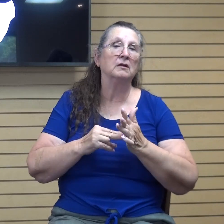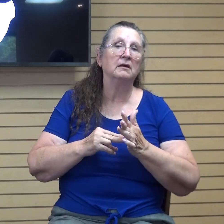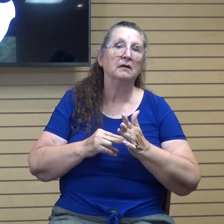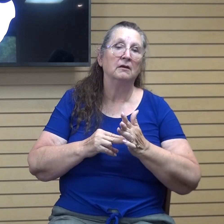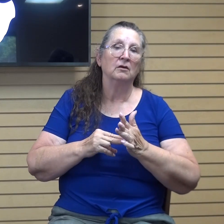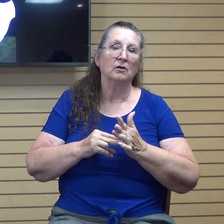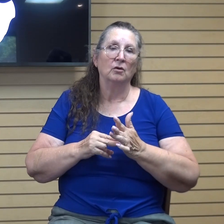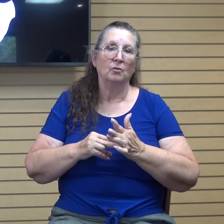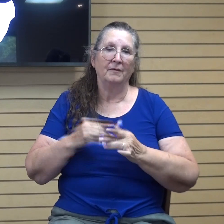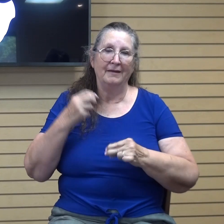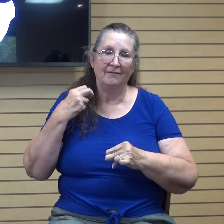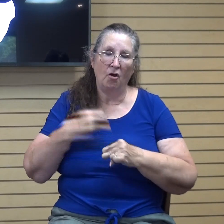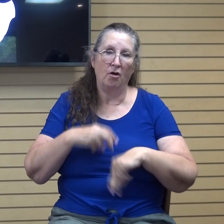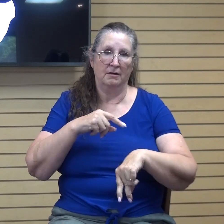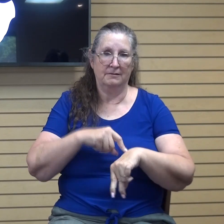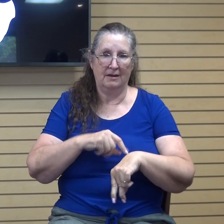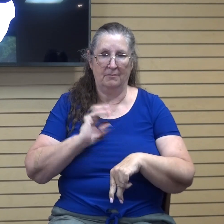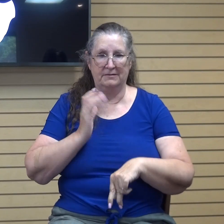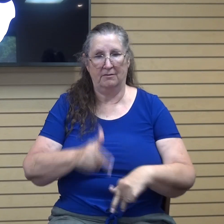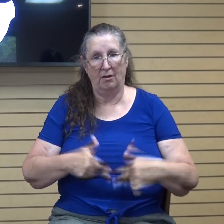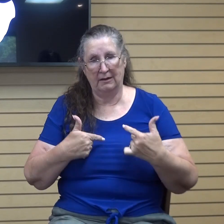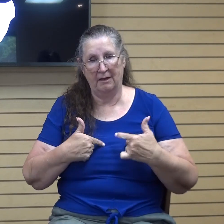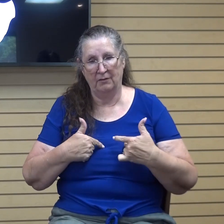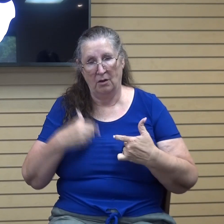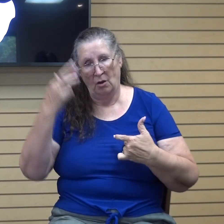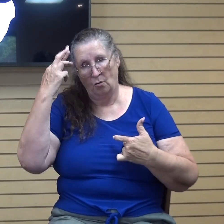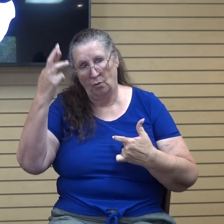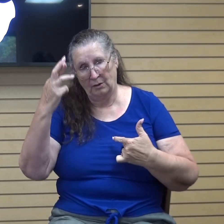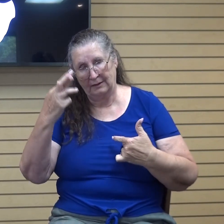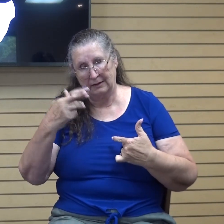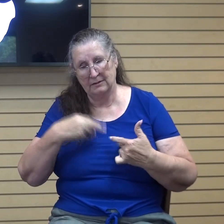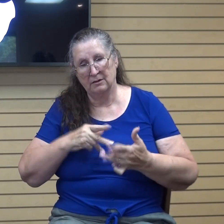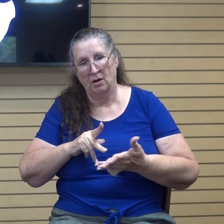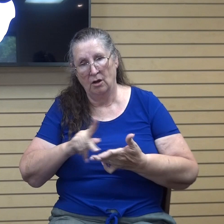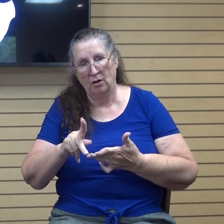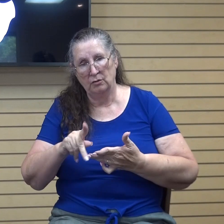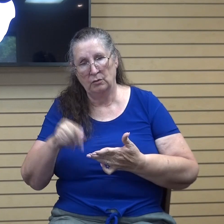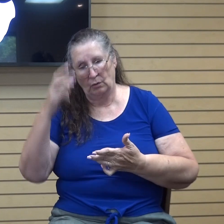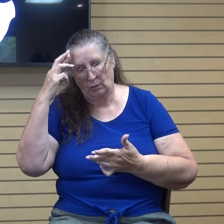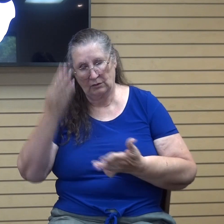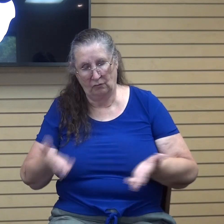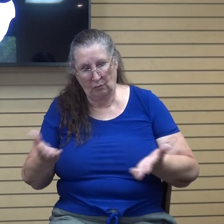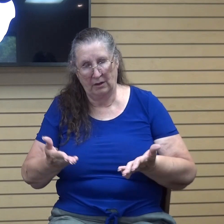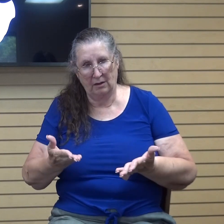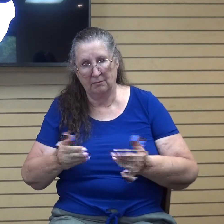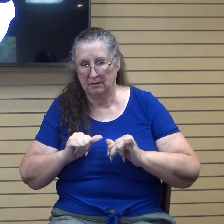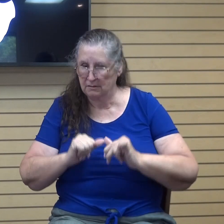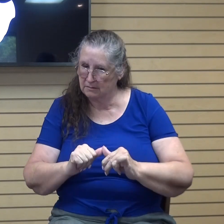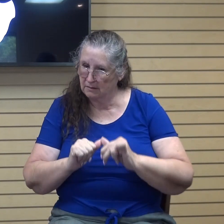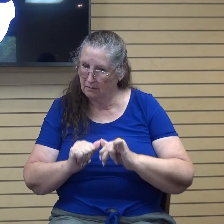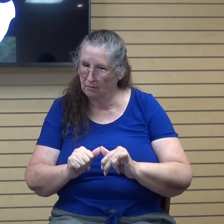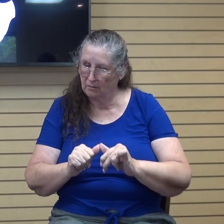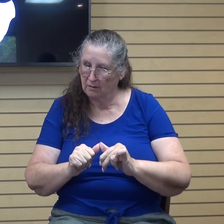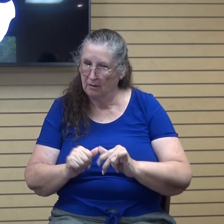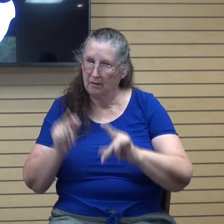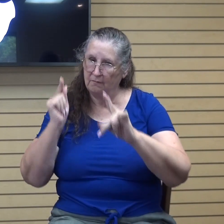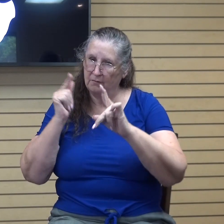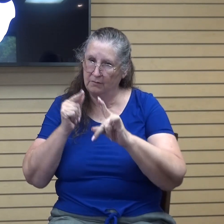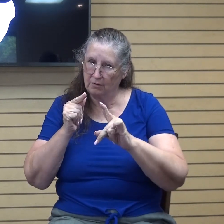rough patches in our life, we realize what our true purpose here on the earth is, is to keep pressing onwards to the goal and having